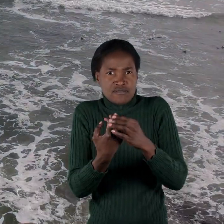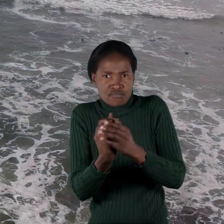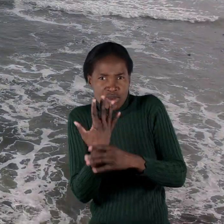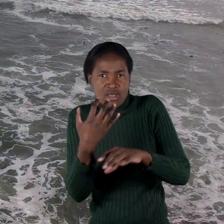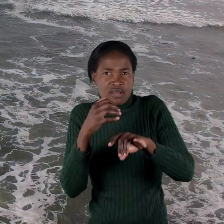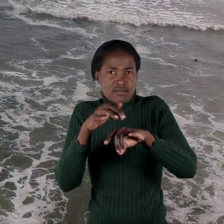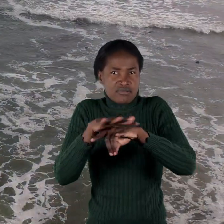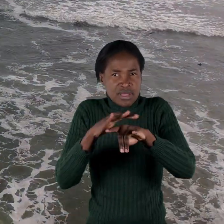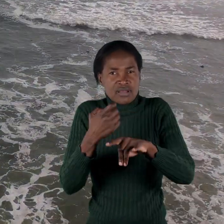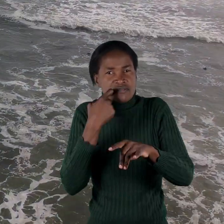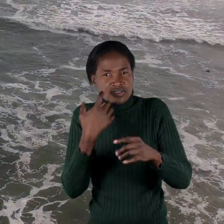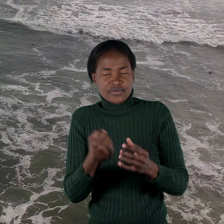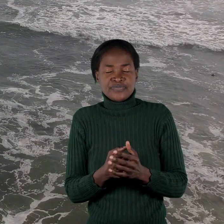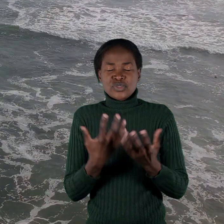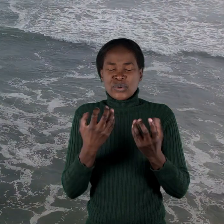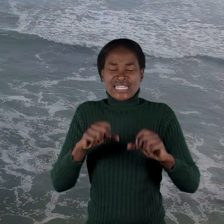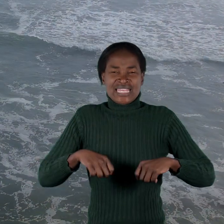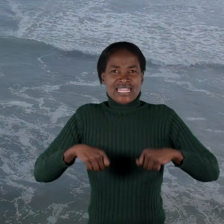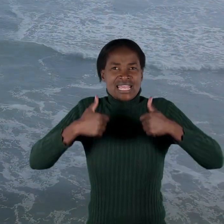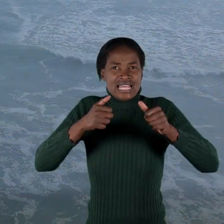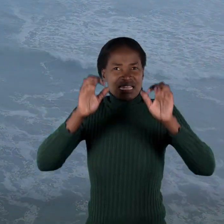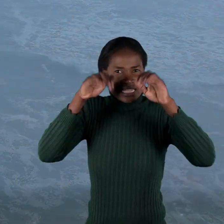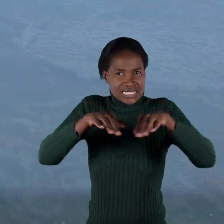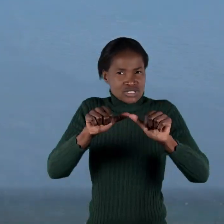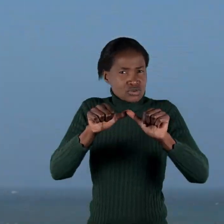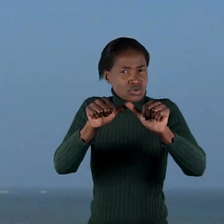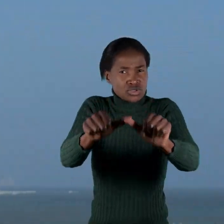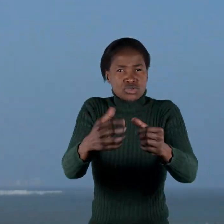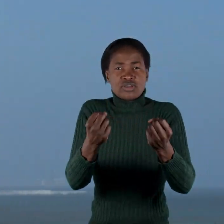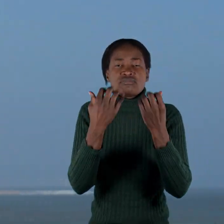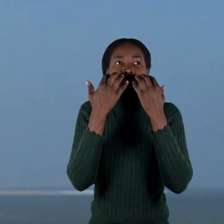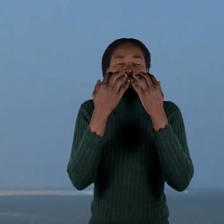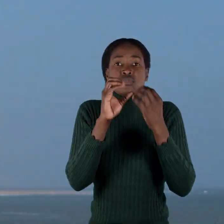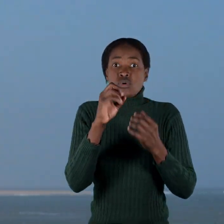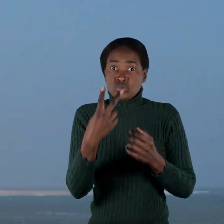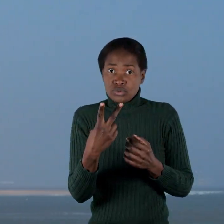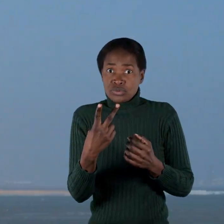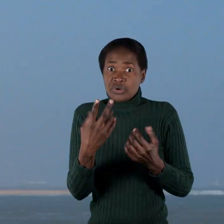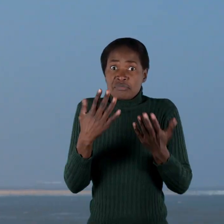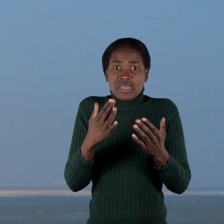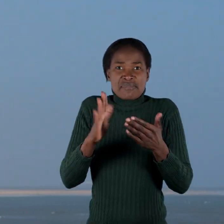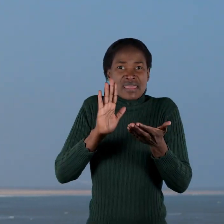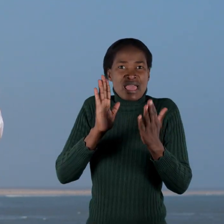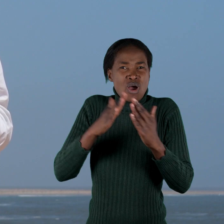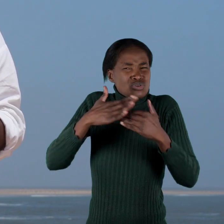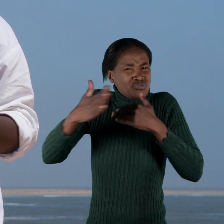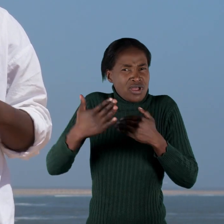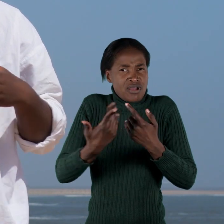We need healthy seas to ensure a continued supply of oxygen. So even if you live far inland, it is clear to see that our